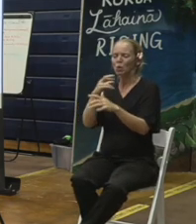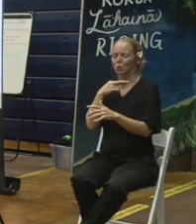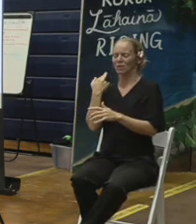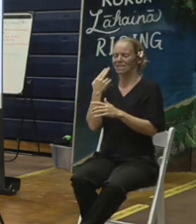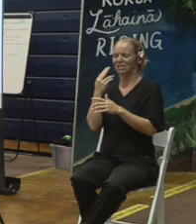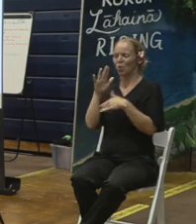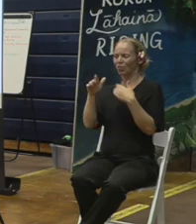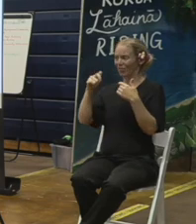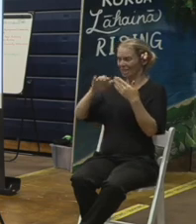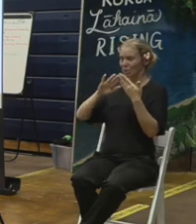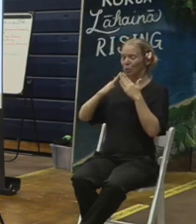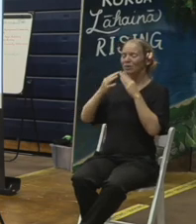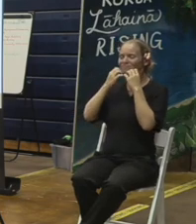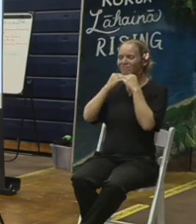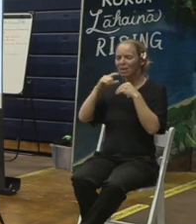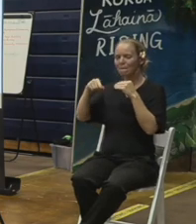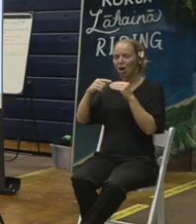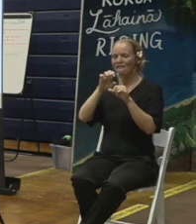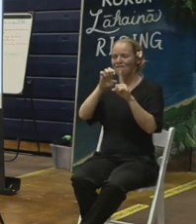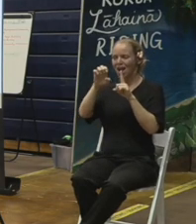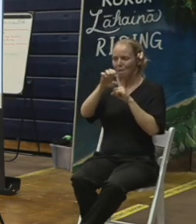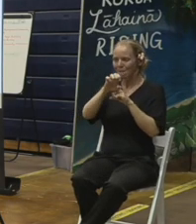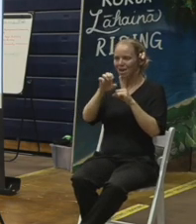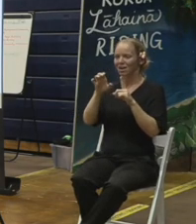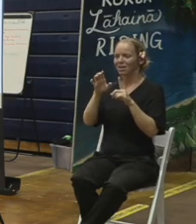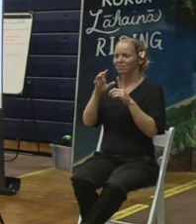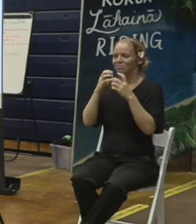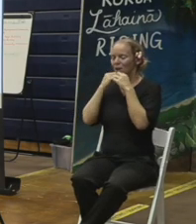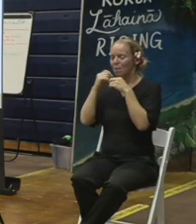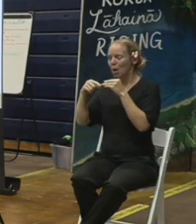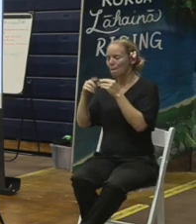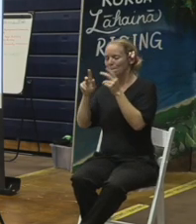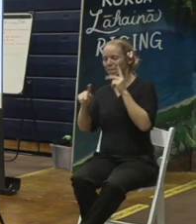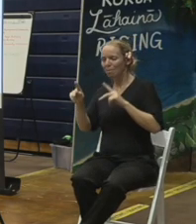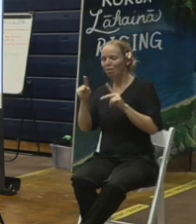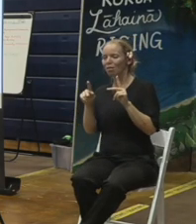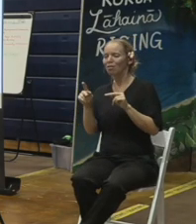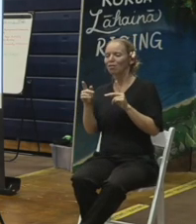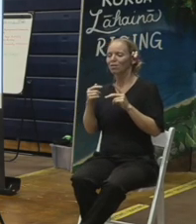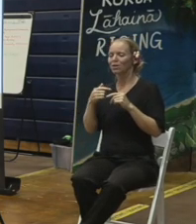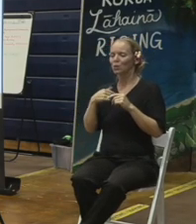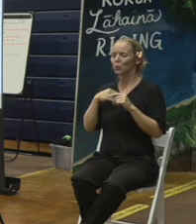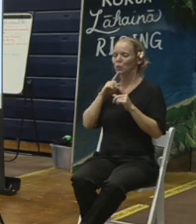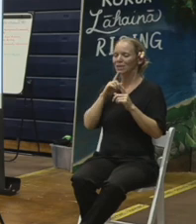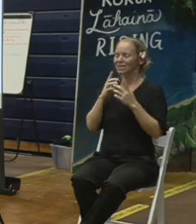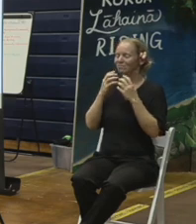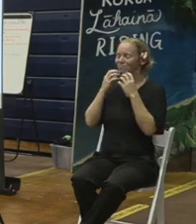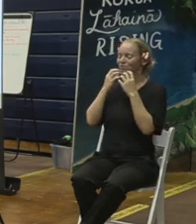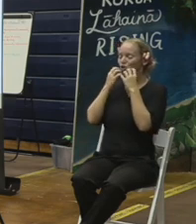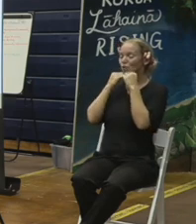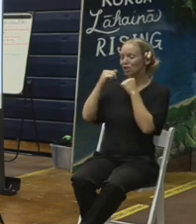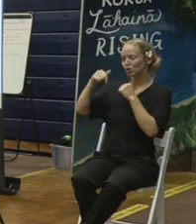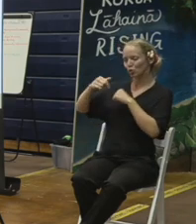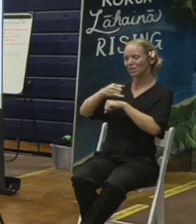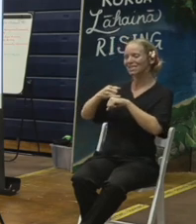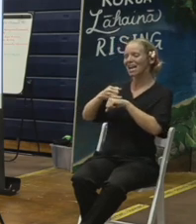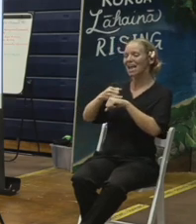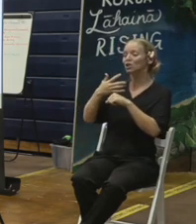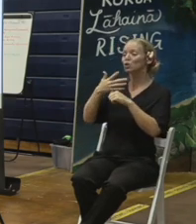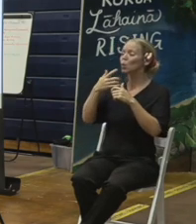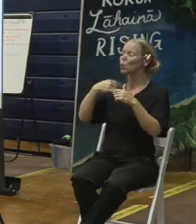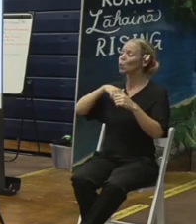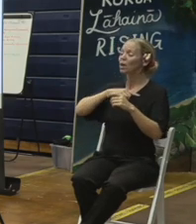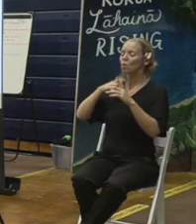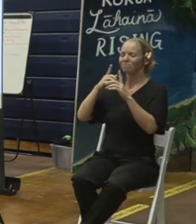about, to all the environmental things around us that are really a treasure for this island, is to protect those